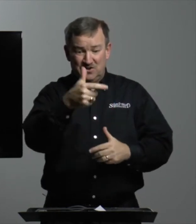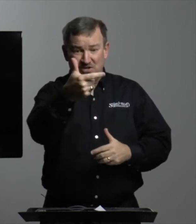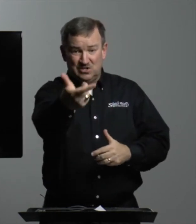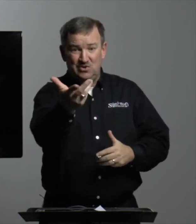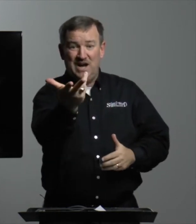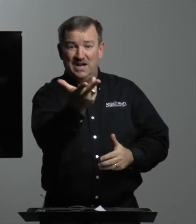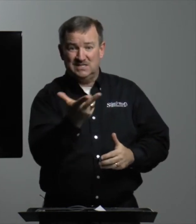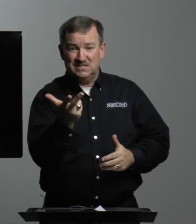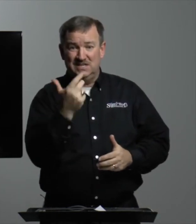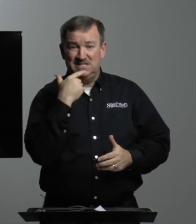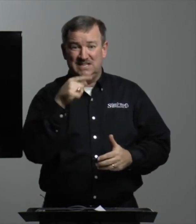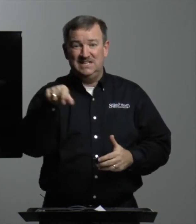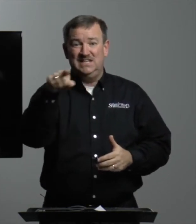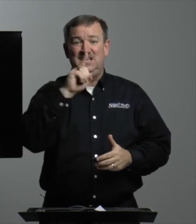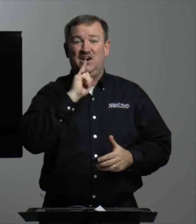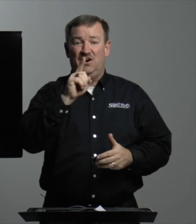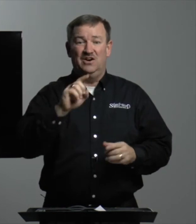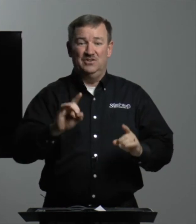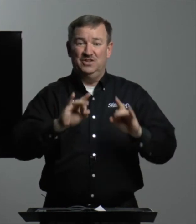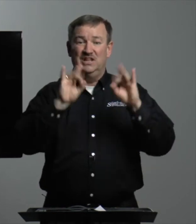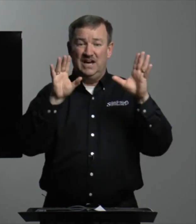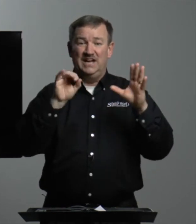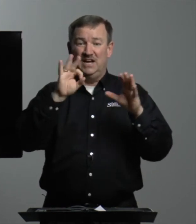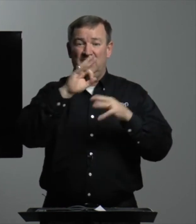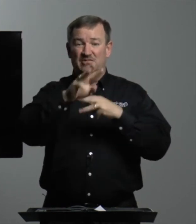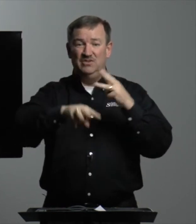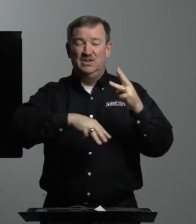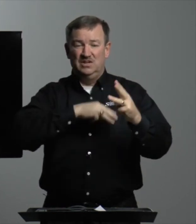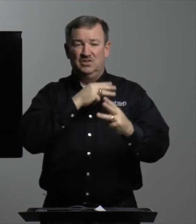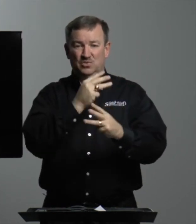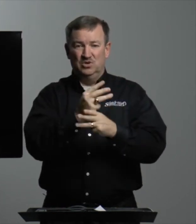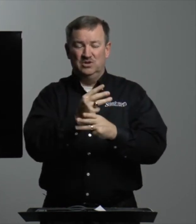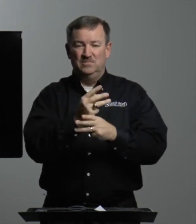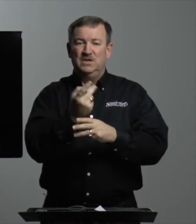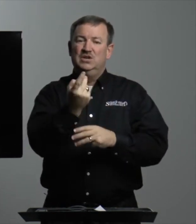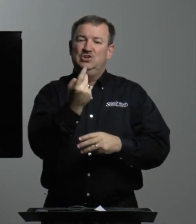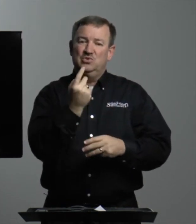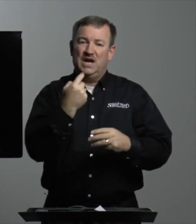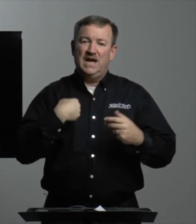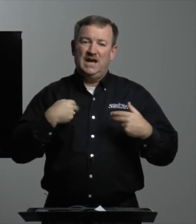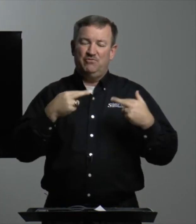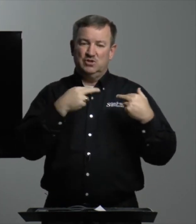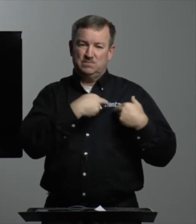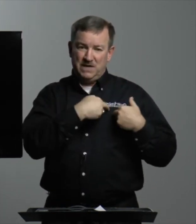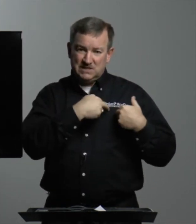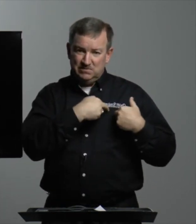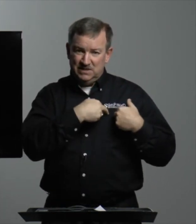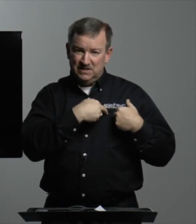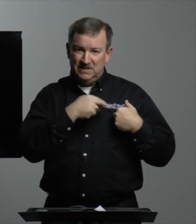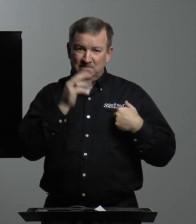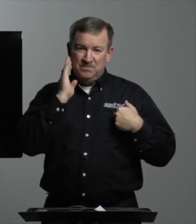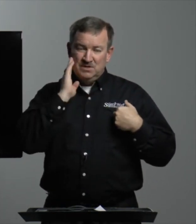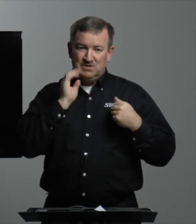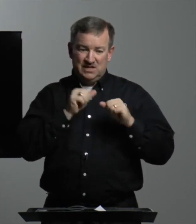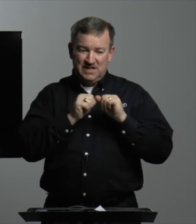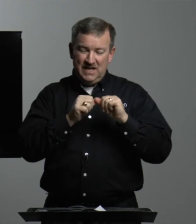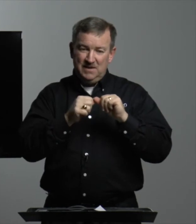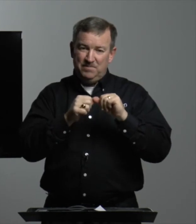turned it to us and he said, ye are the light of the world. You and I have responsibility to keep